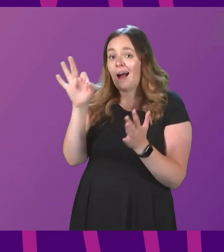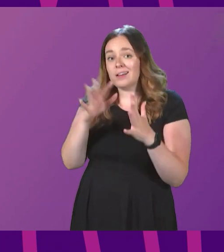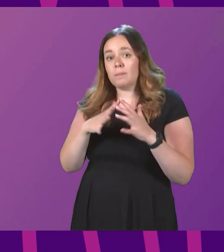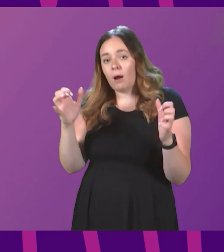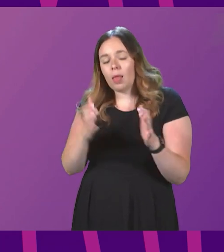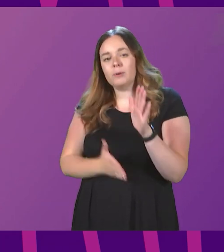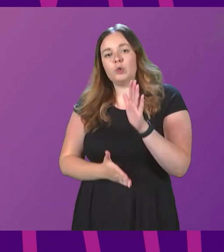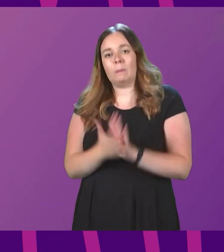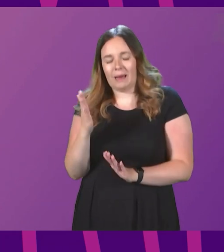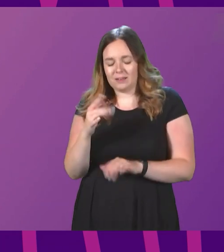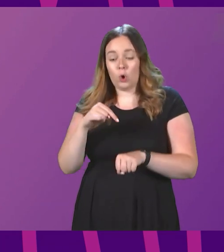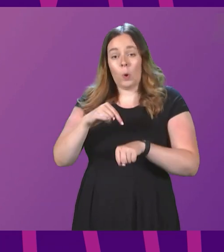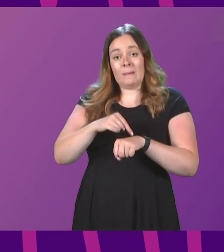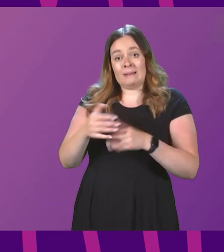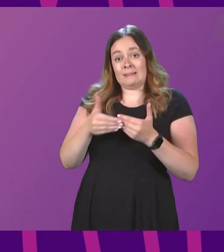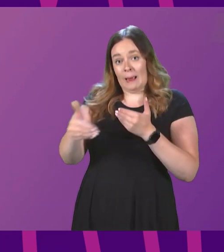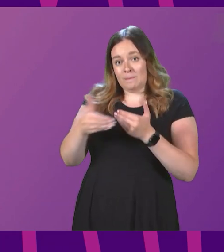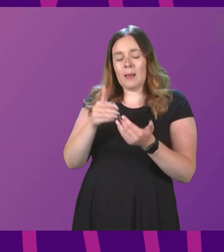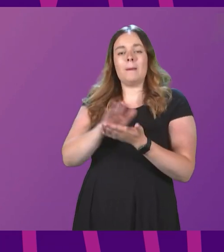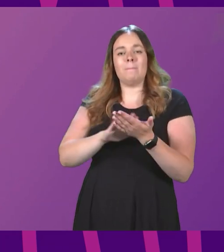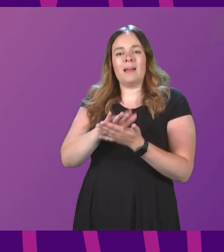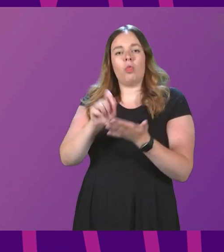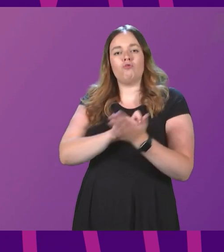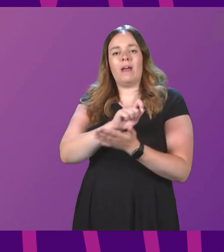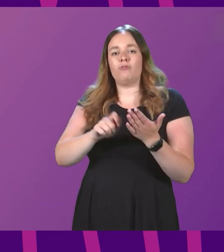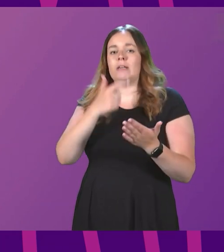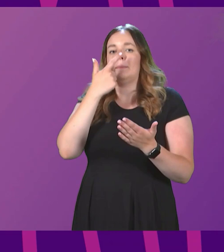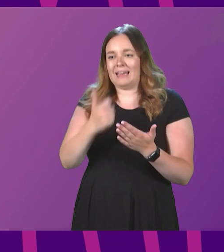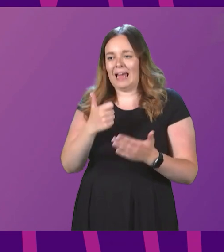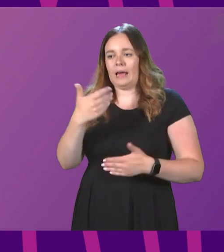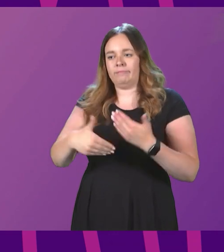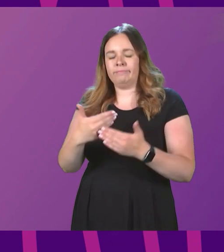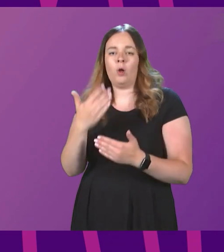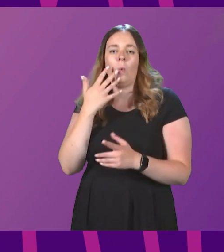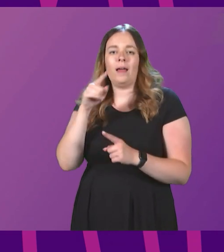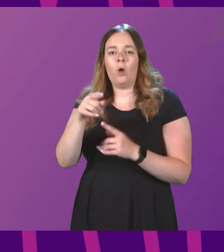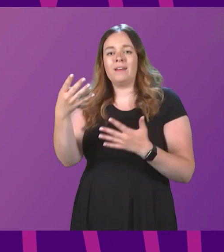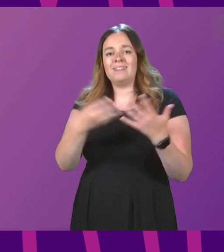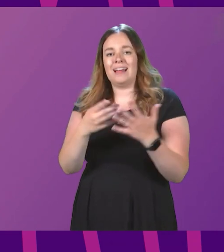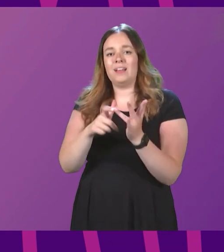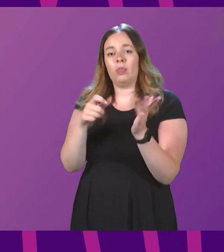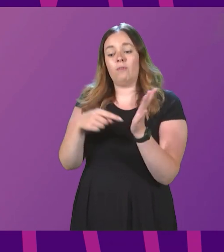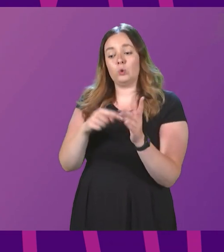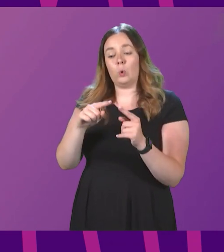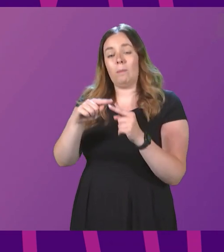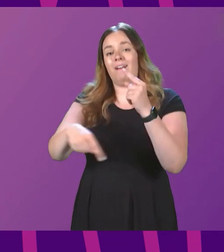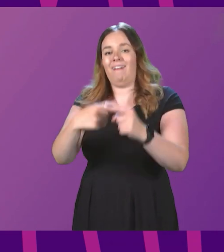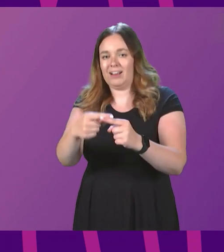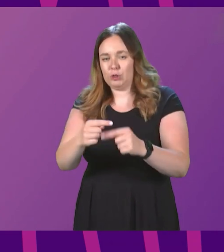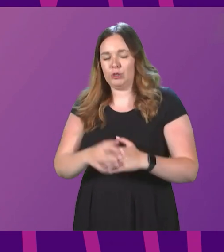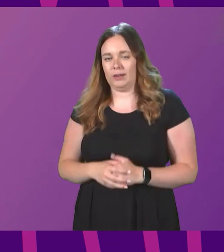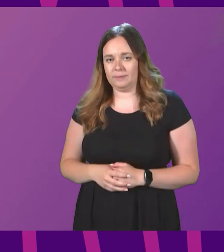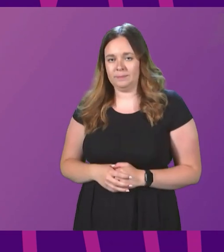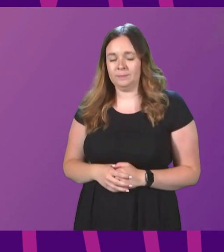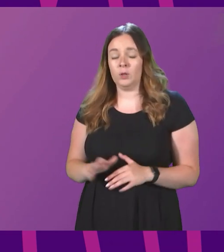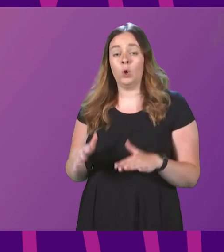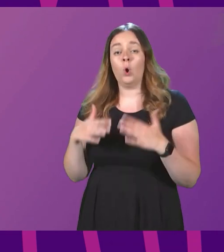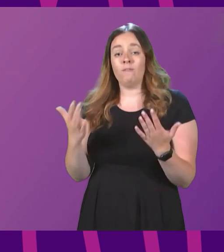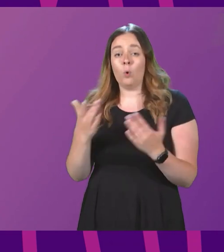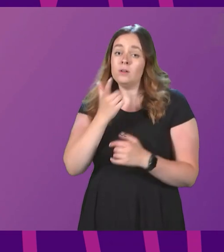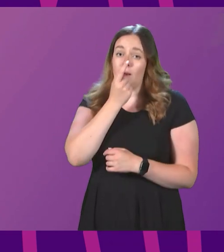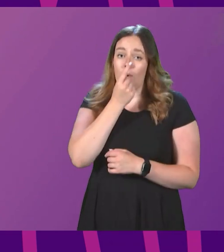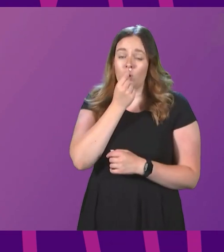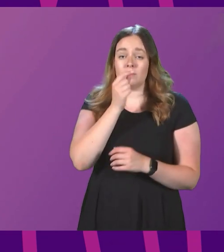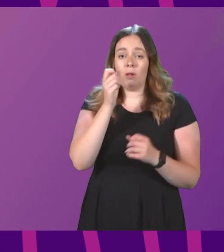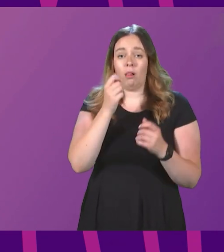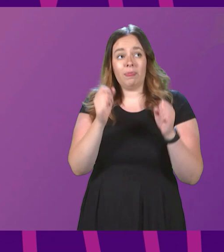on a timescale that allows the referendum to proceed on the 19th of October next year. It is of course possible that the